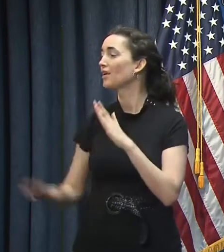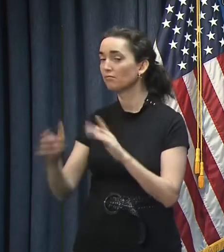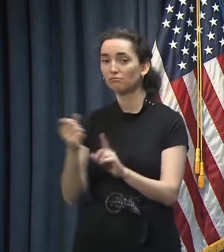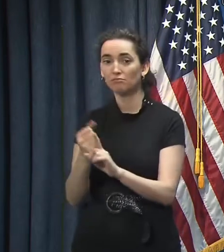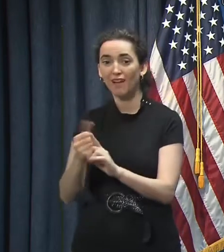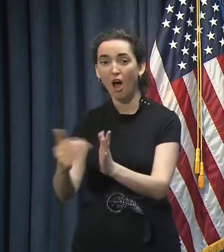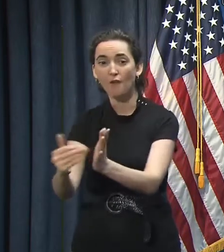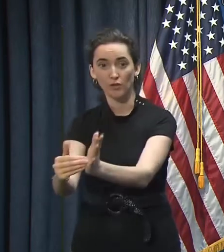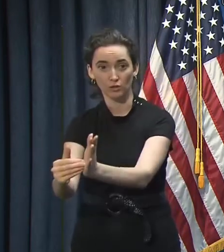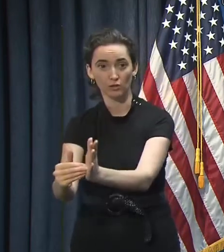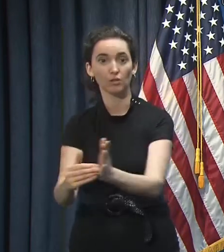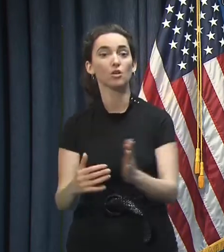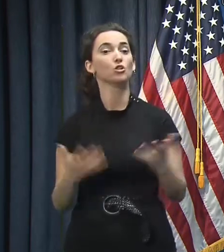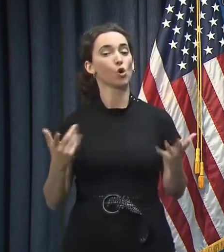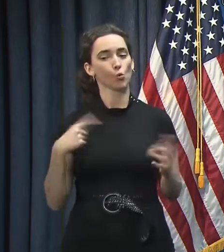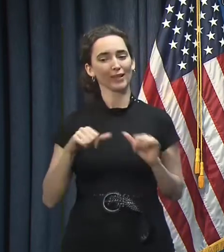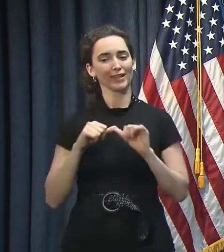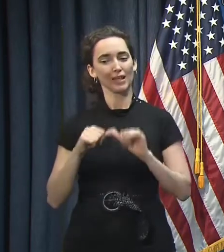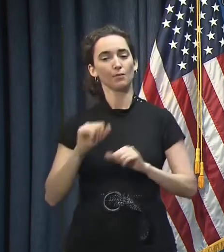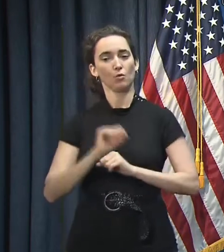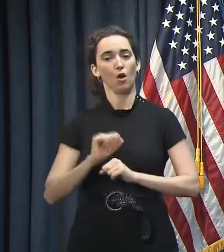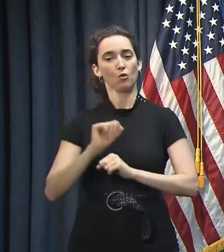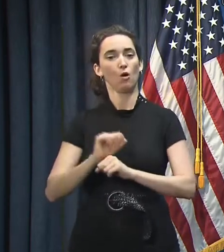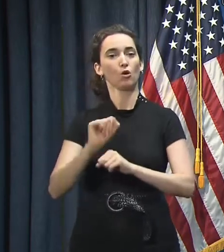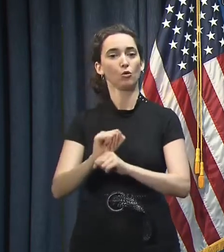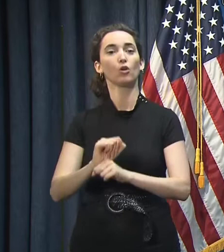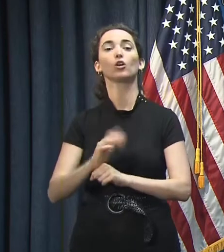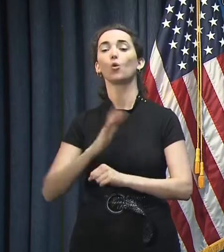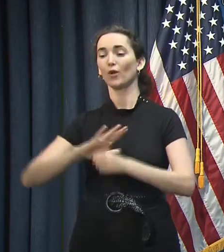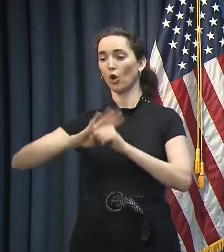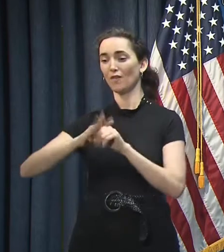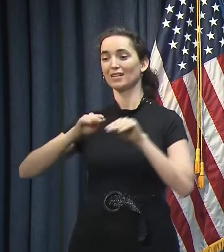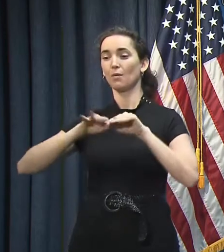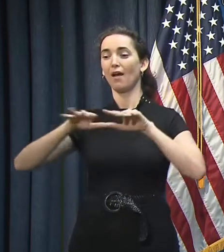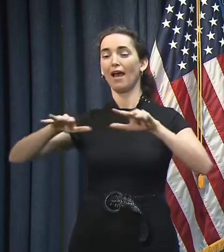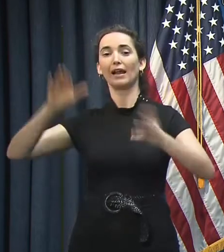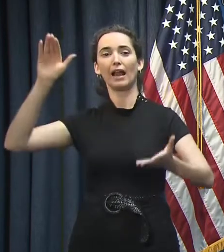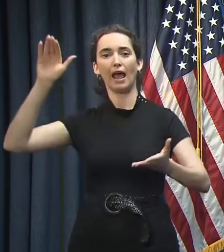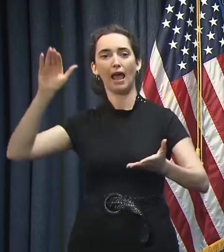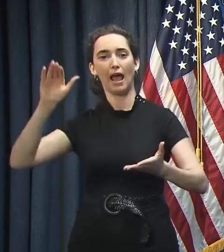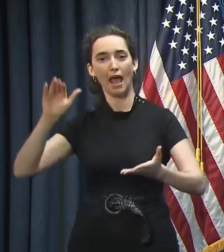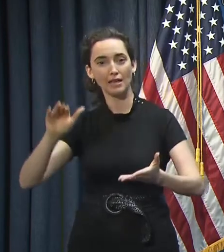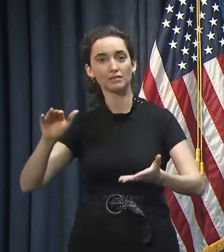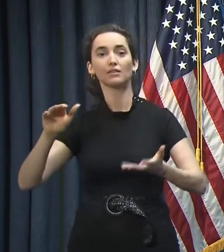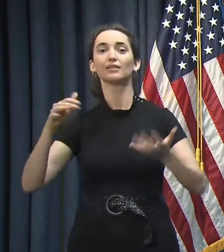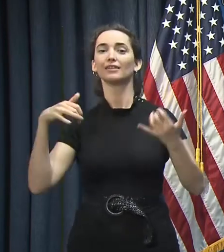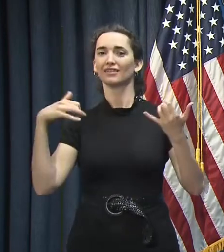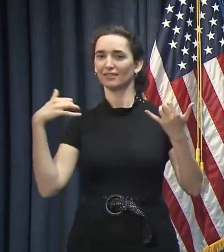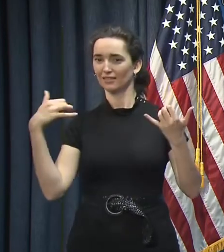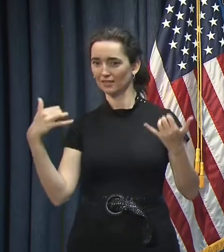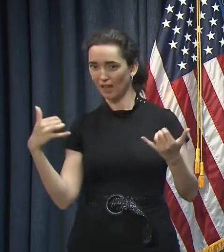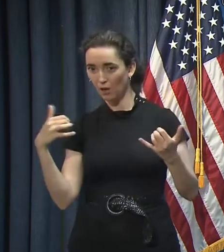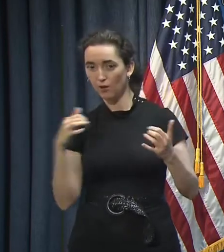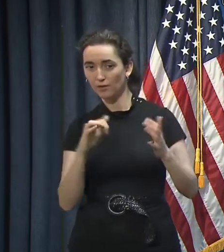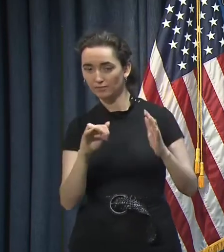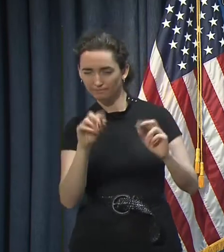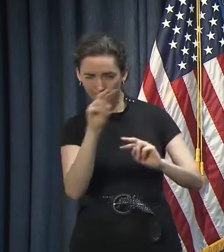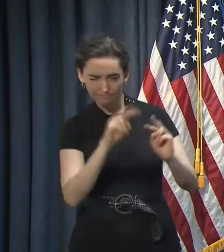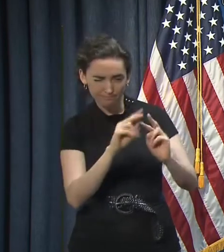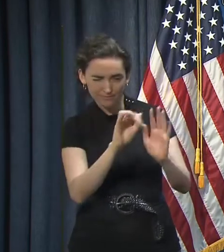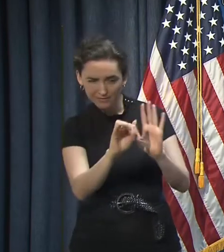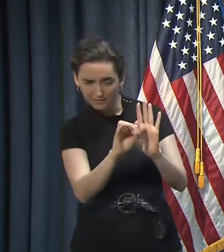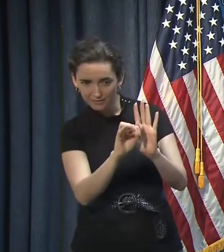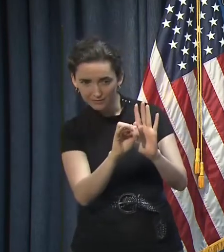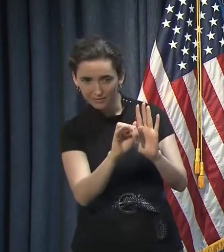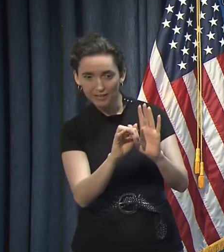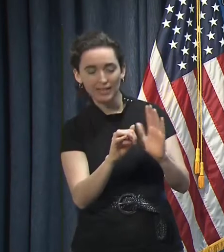the longer we continue doing what we're doing, the less COVID there is in the community, the harder it makes to make that judgment about